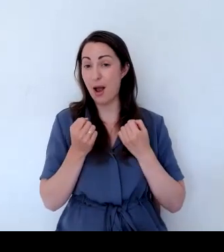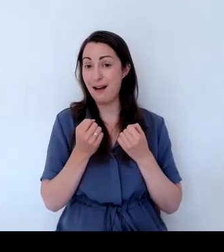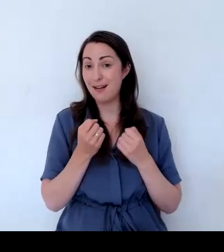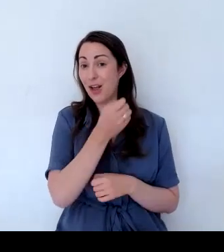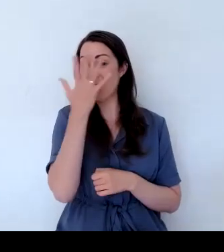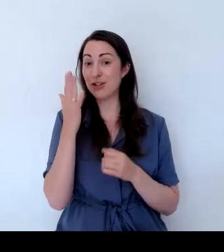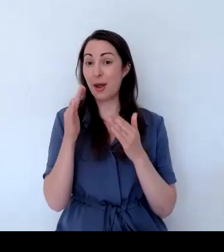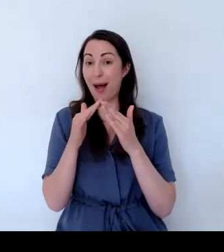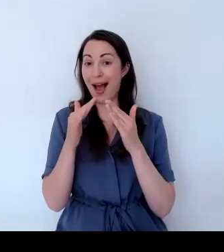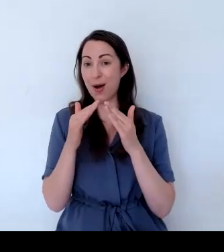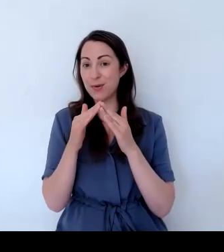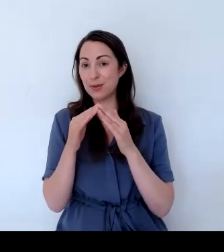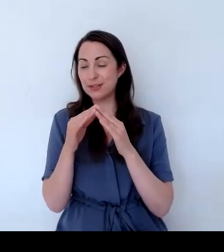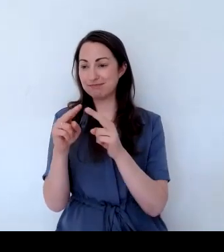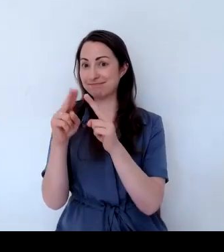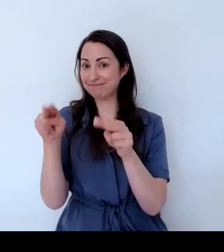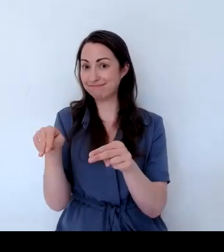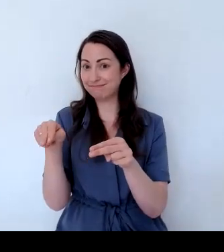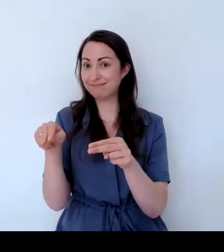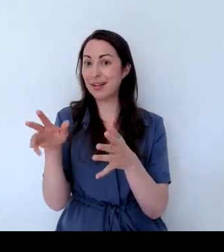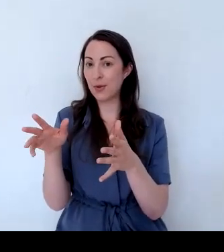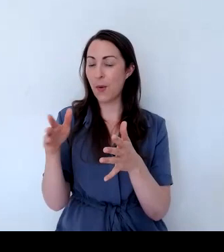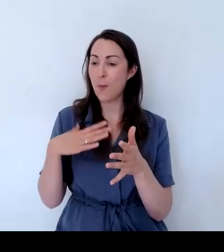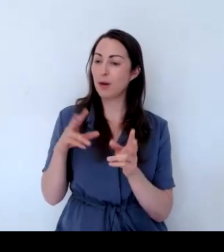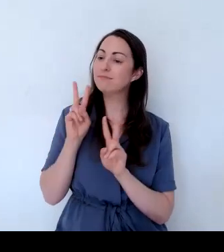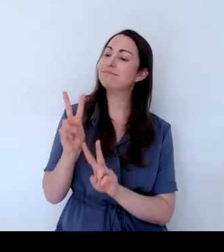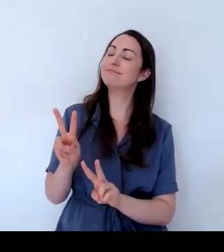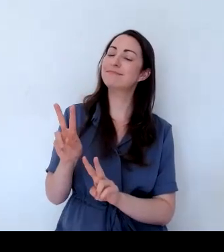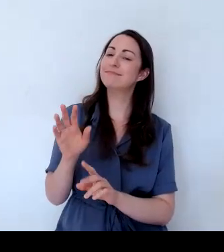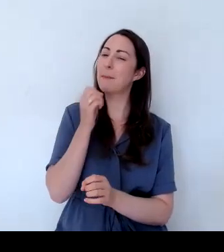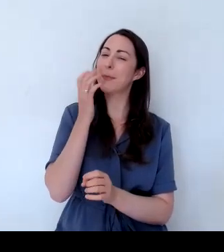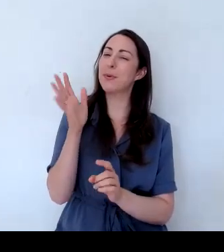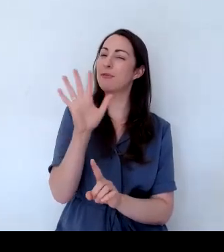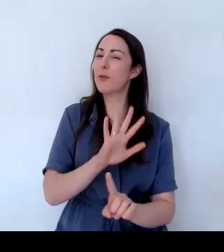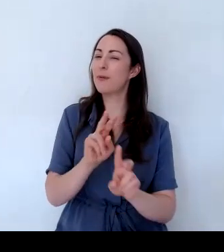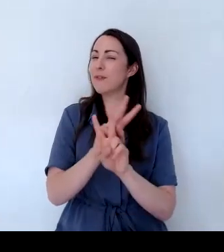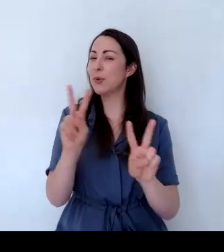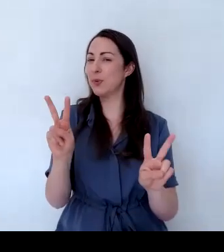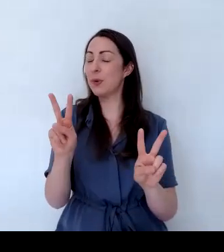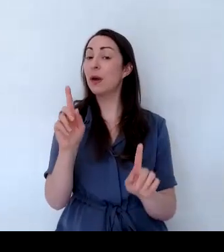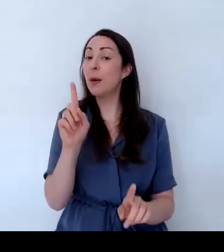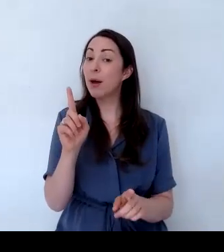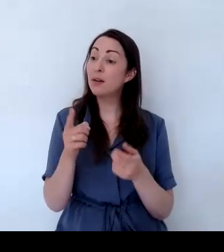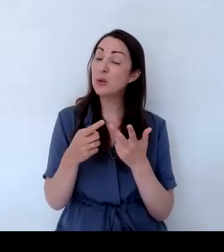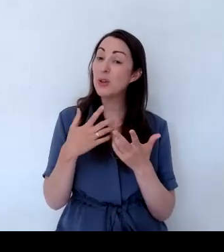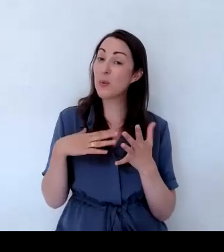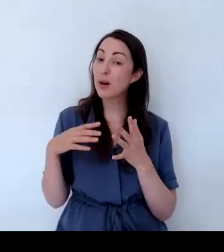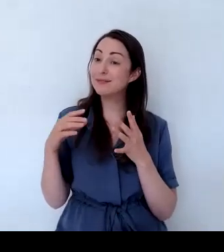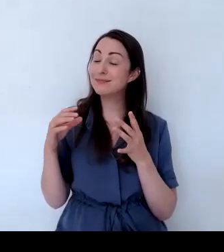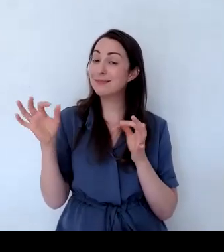of course, want to attract the pollinators as well. And it uses the space really well.